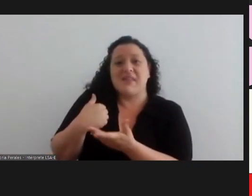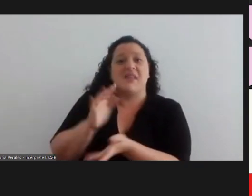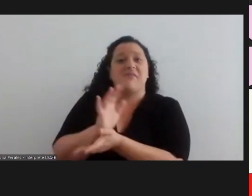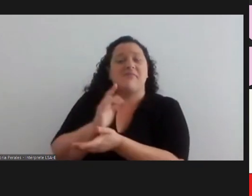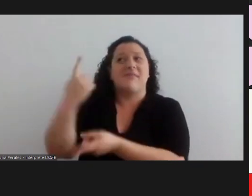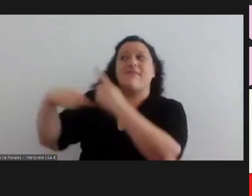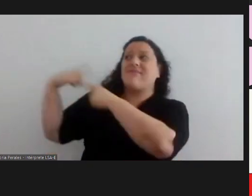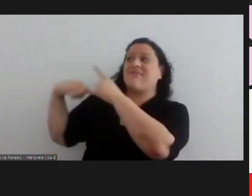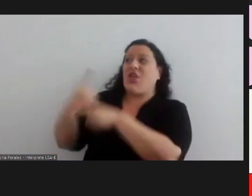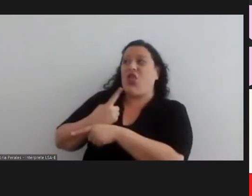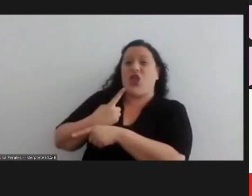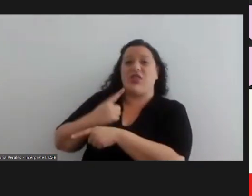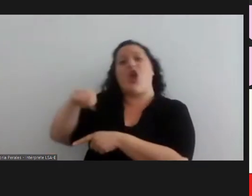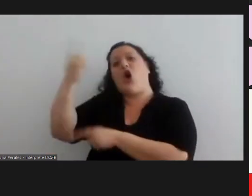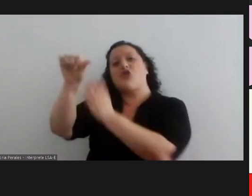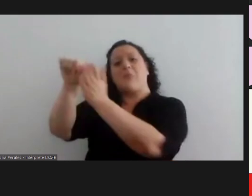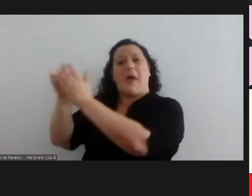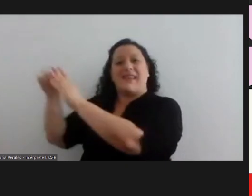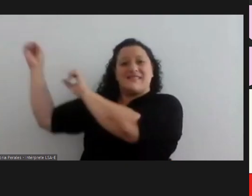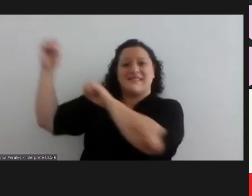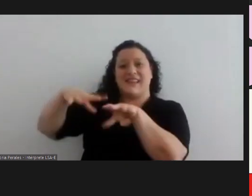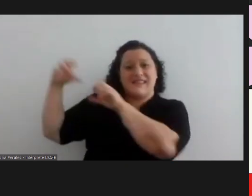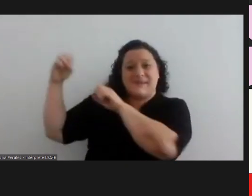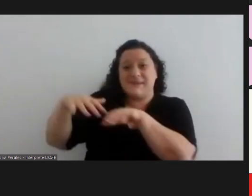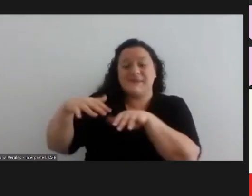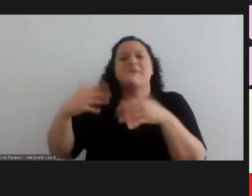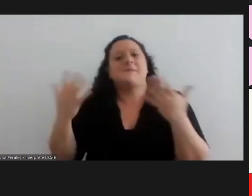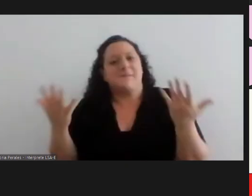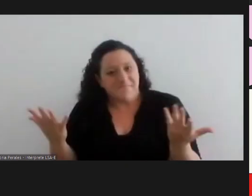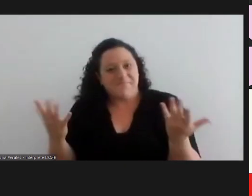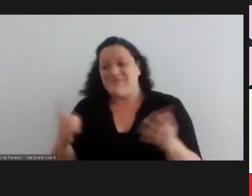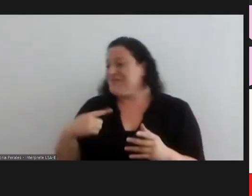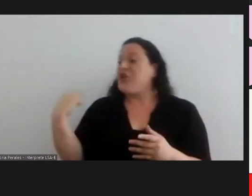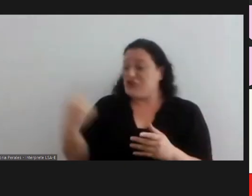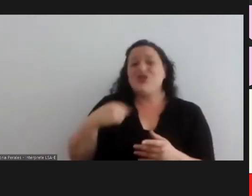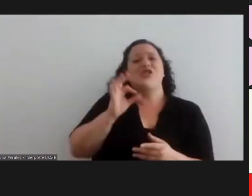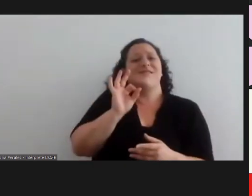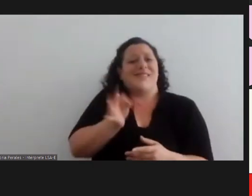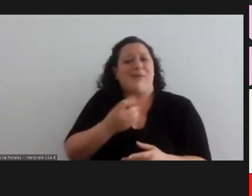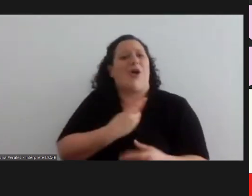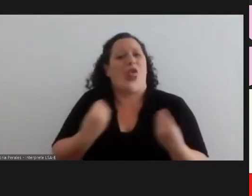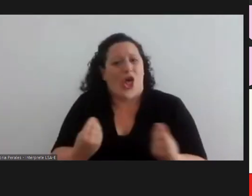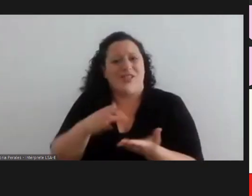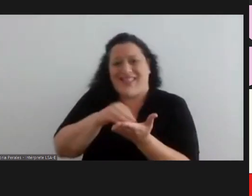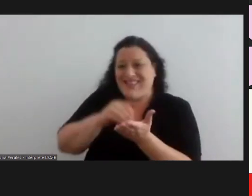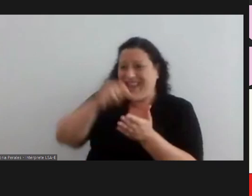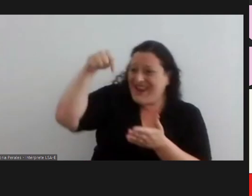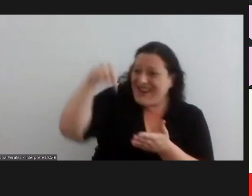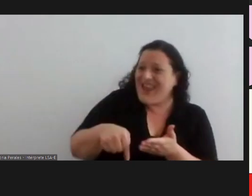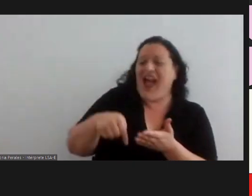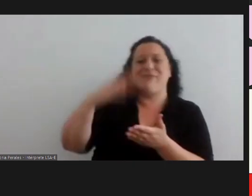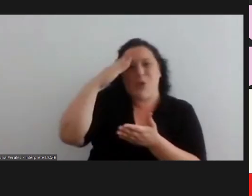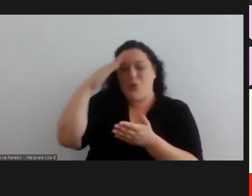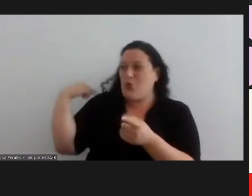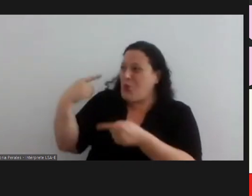origins or do not know their own stories or histories we know that we are around here but